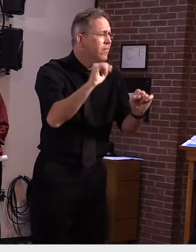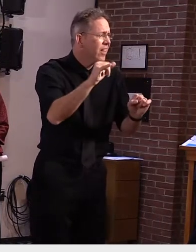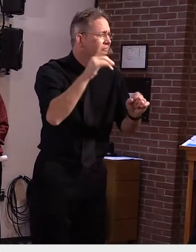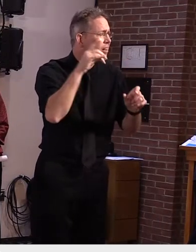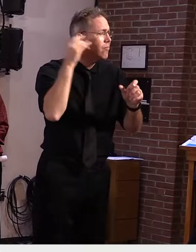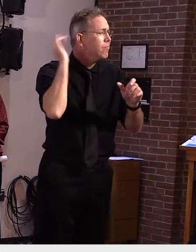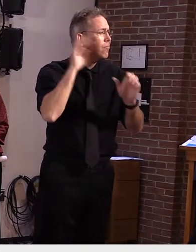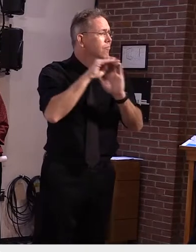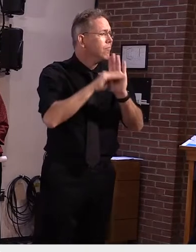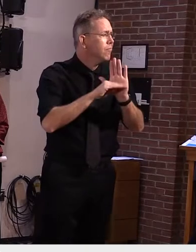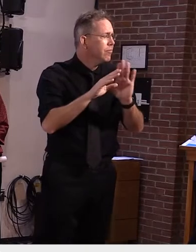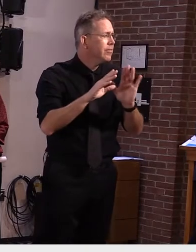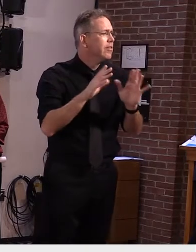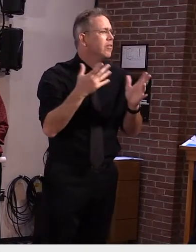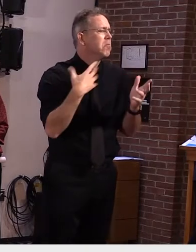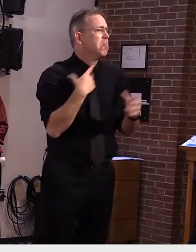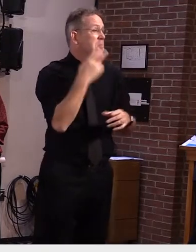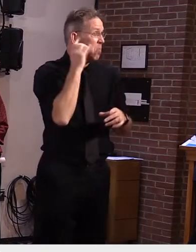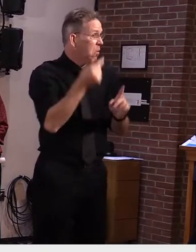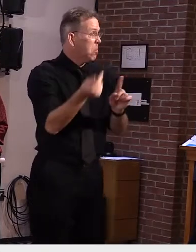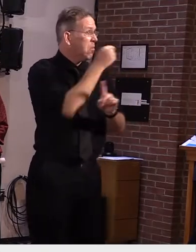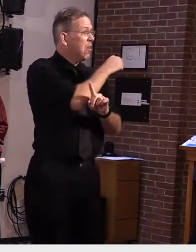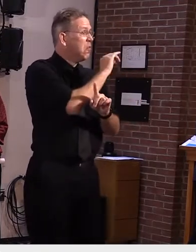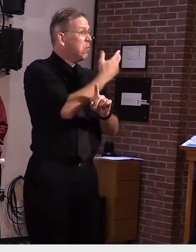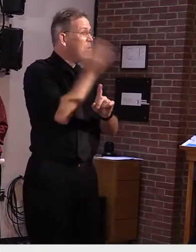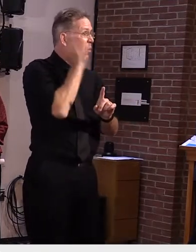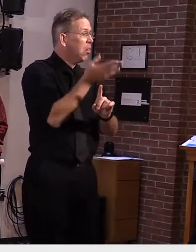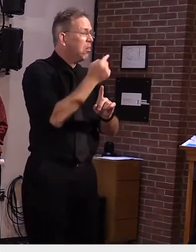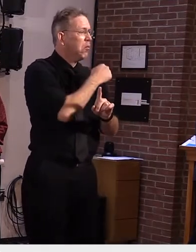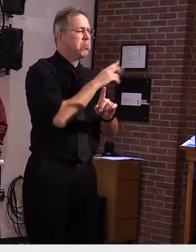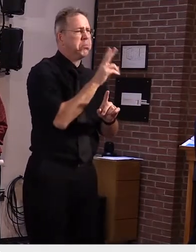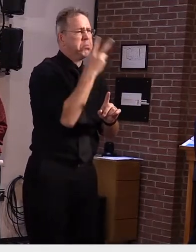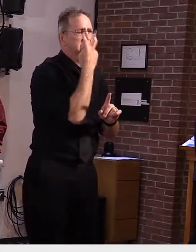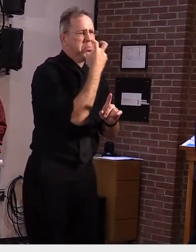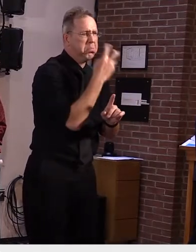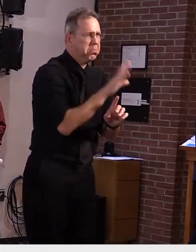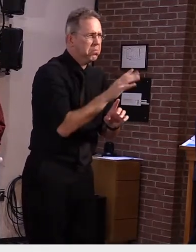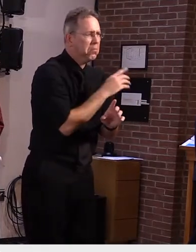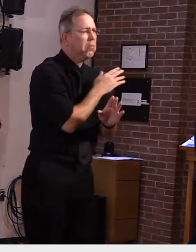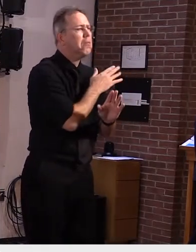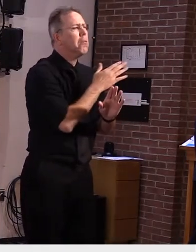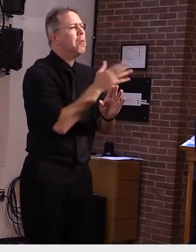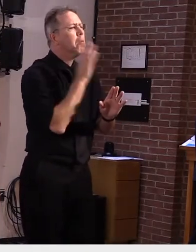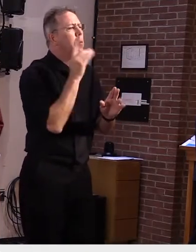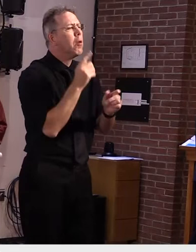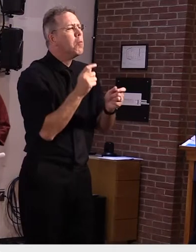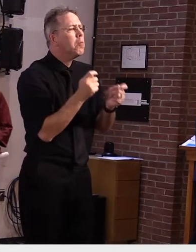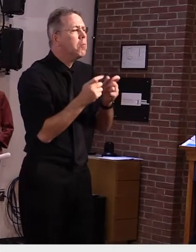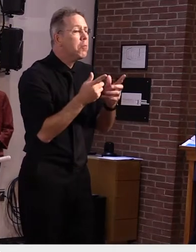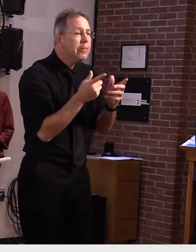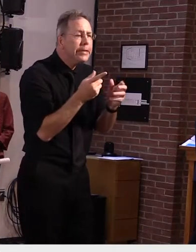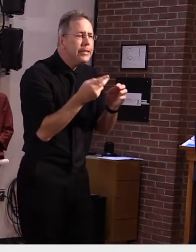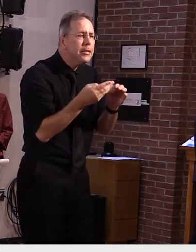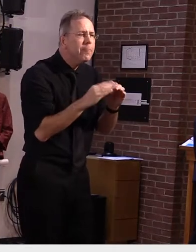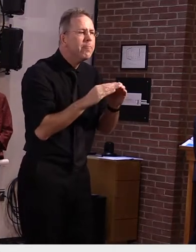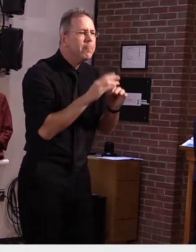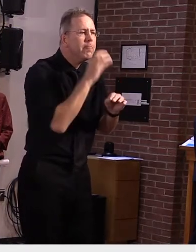and it's just a very slight uptick again when you think about where vermont is and